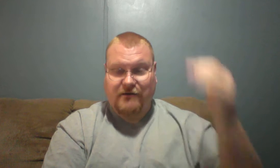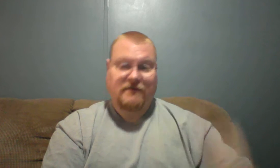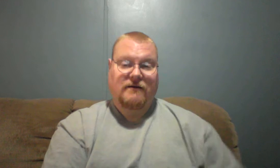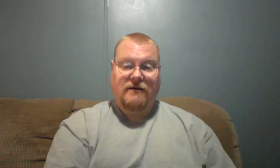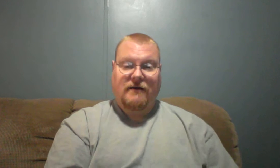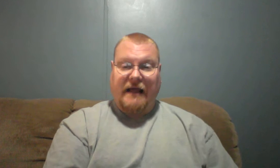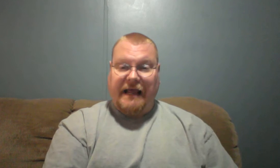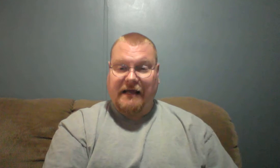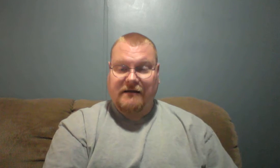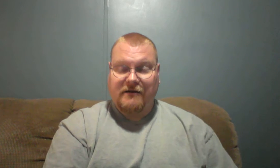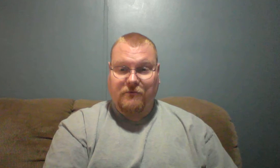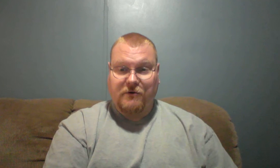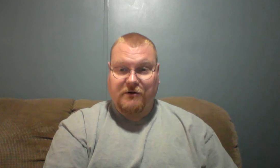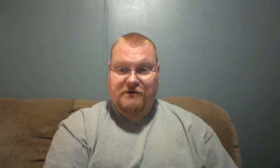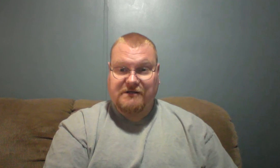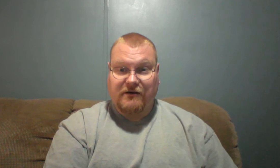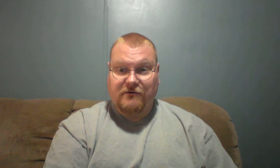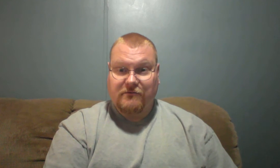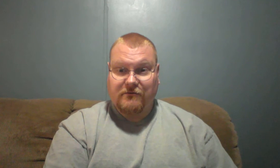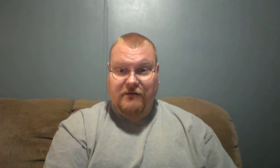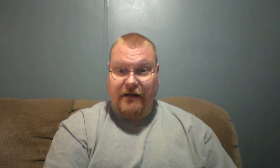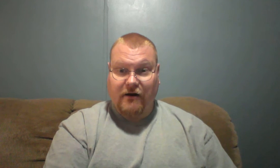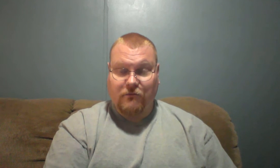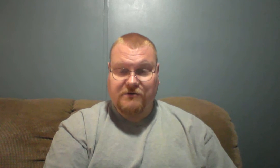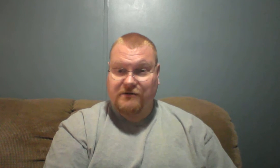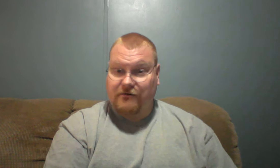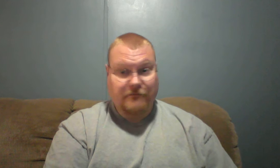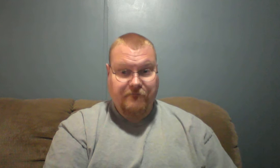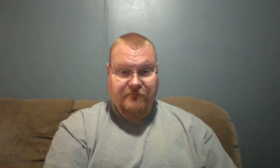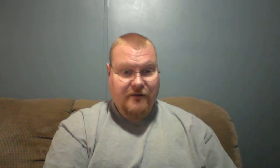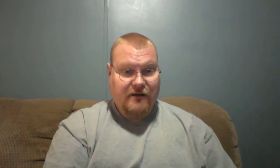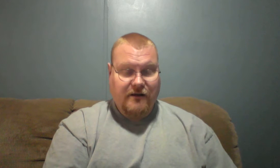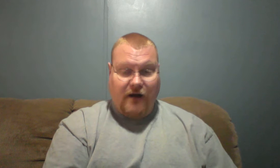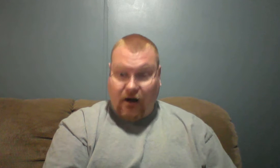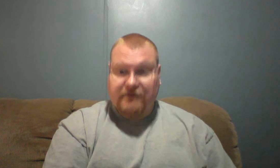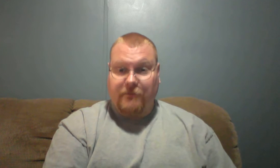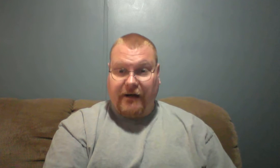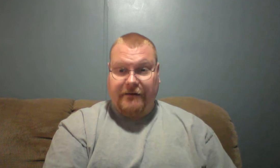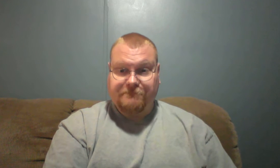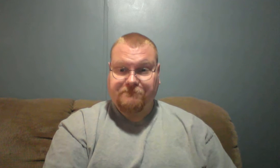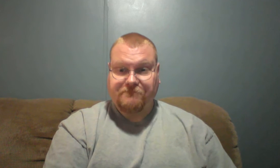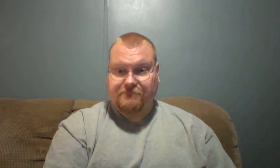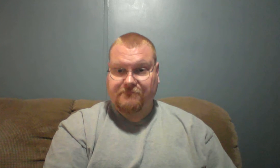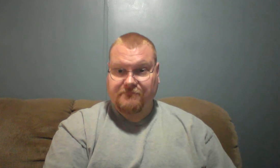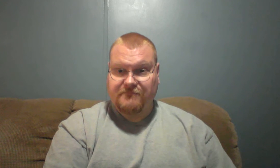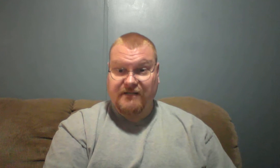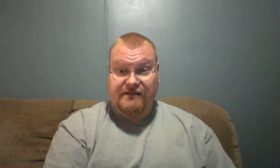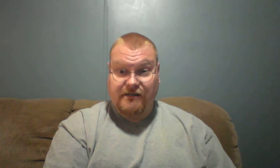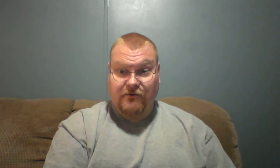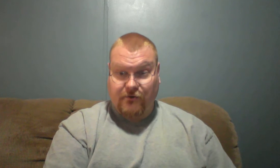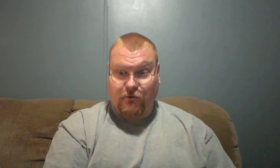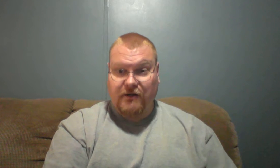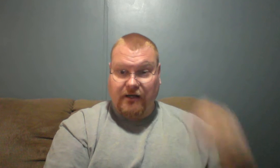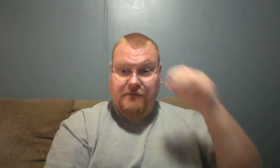and we're still here and we'll still occupy until the Lord comes